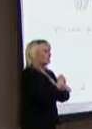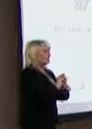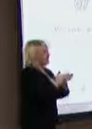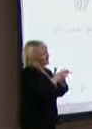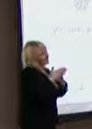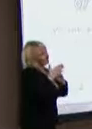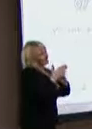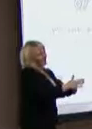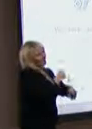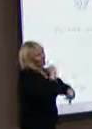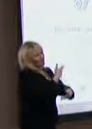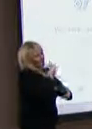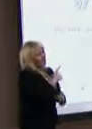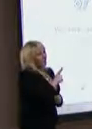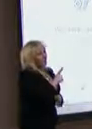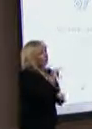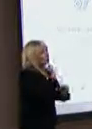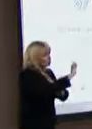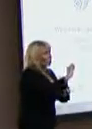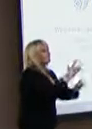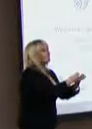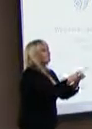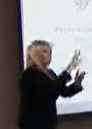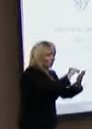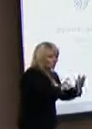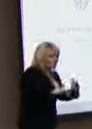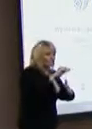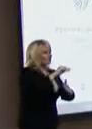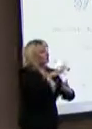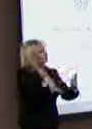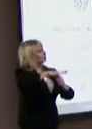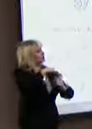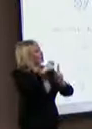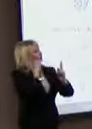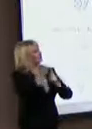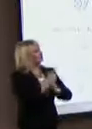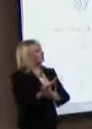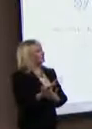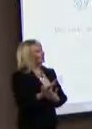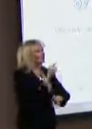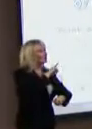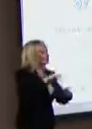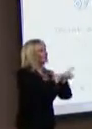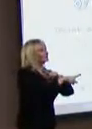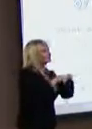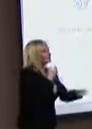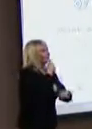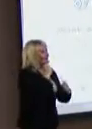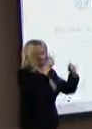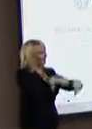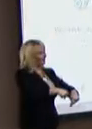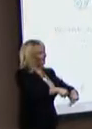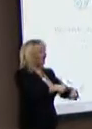ploughed be here this evening.